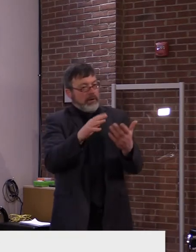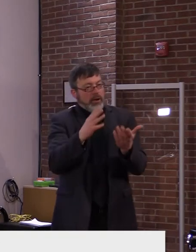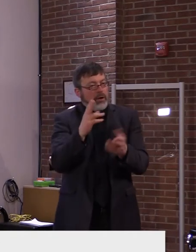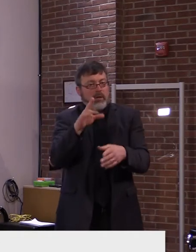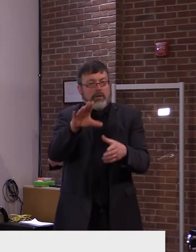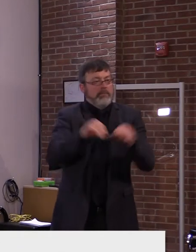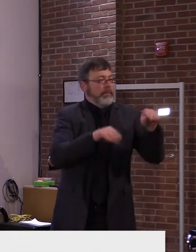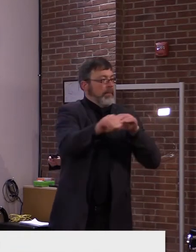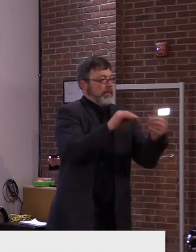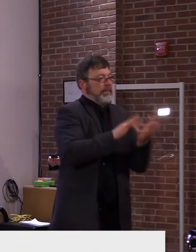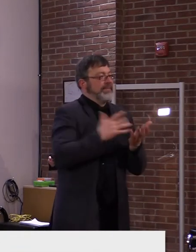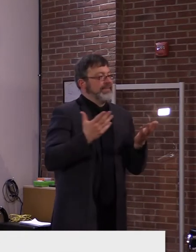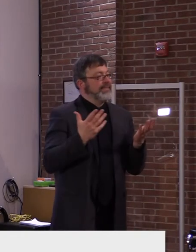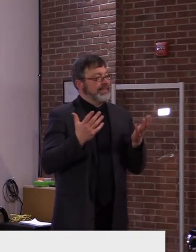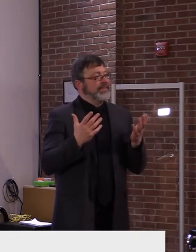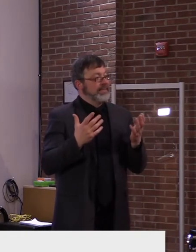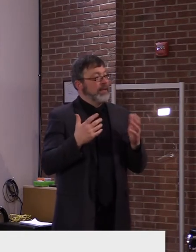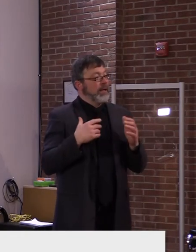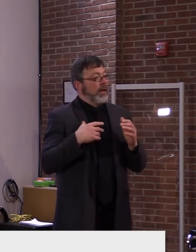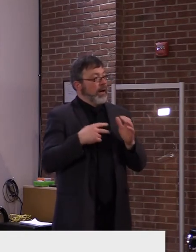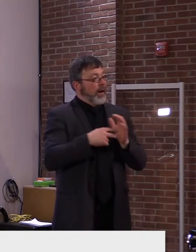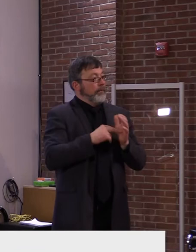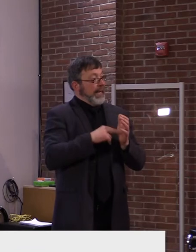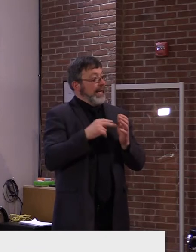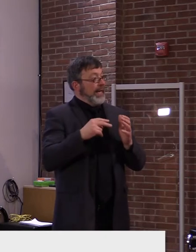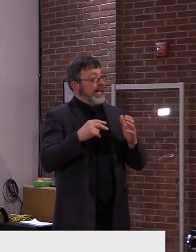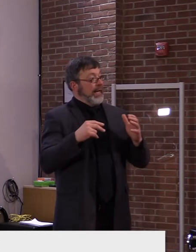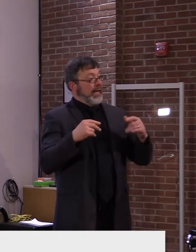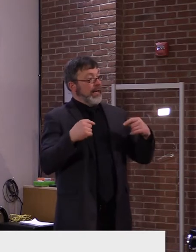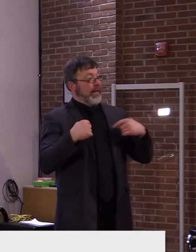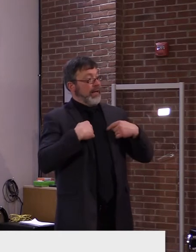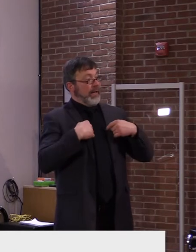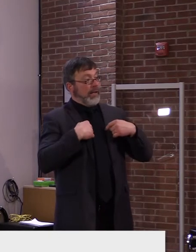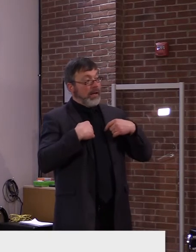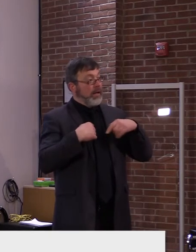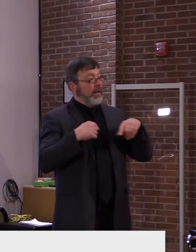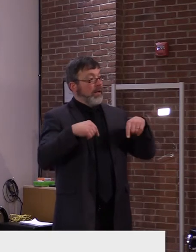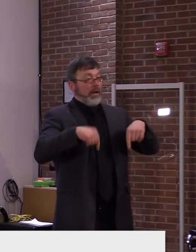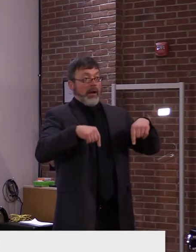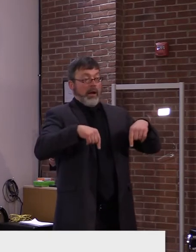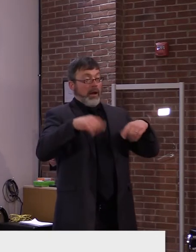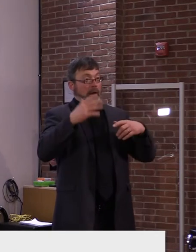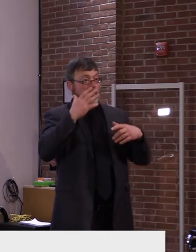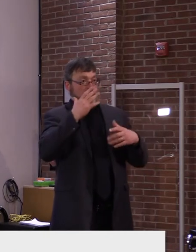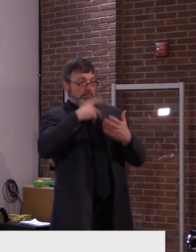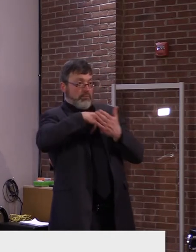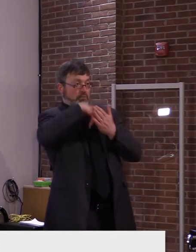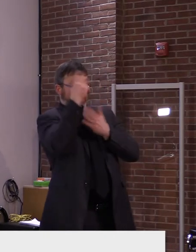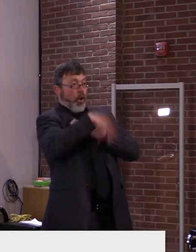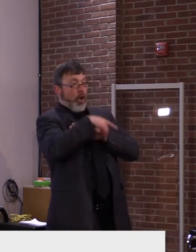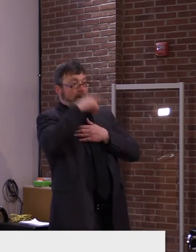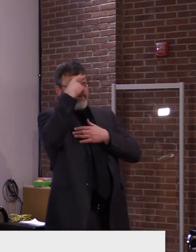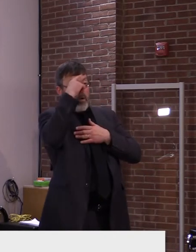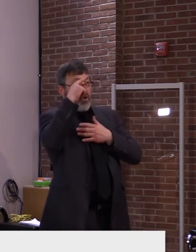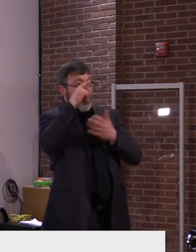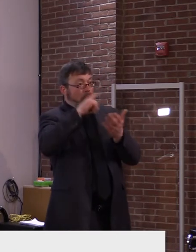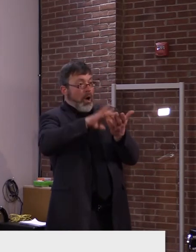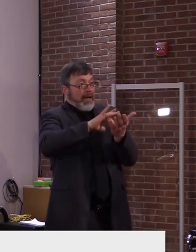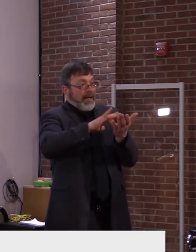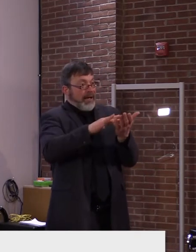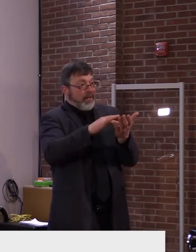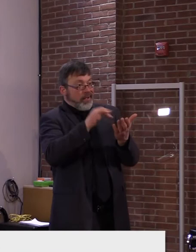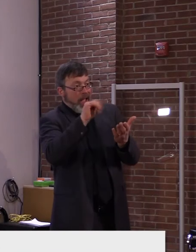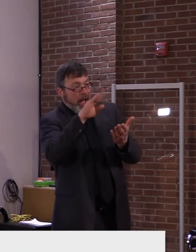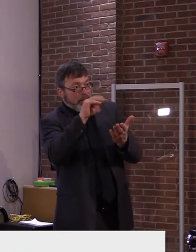system shut down because of the pandemic. Uh, those who went to our hubs, uh, continued to go to our hubs.